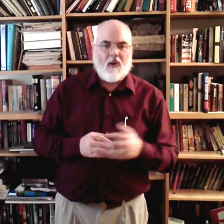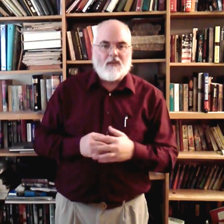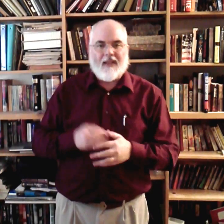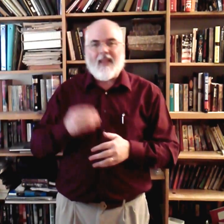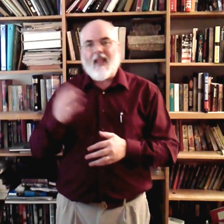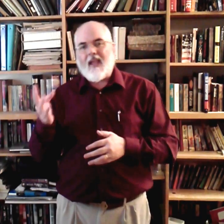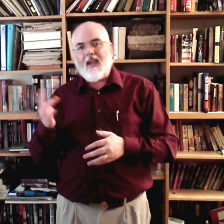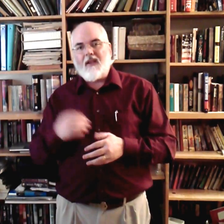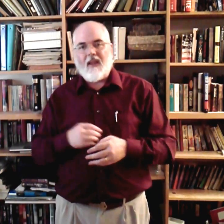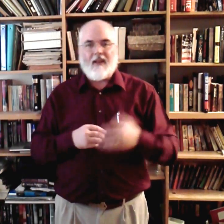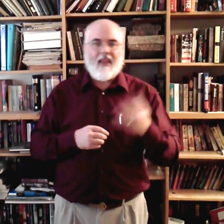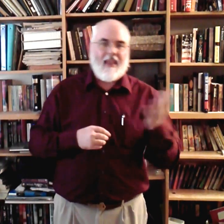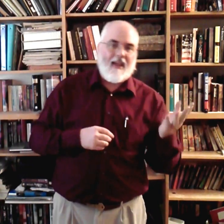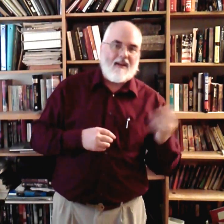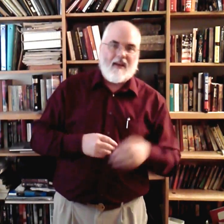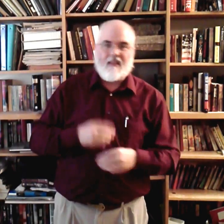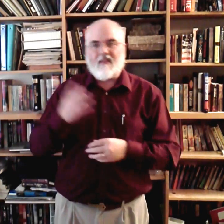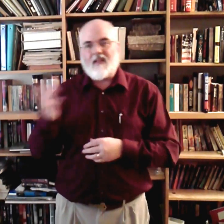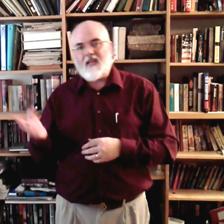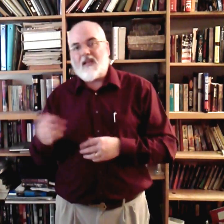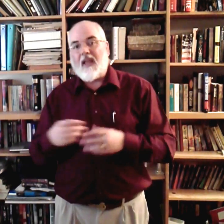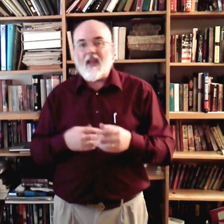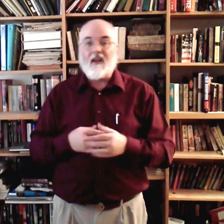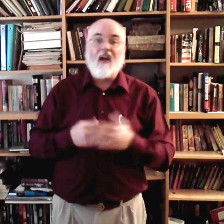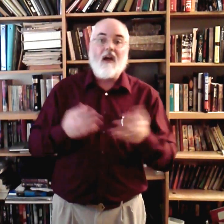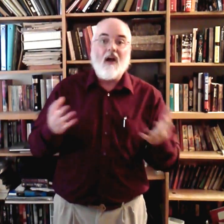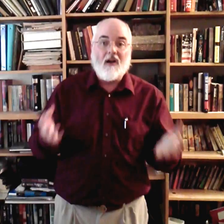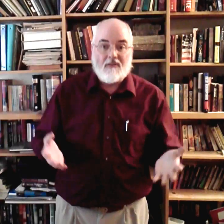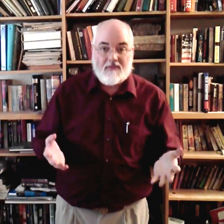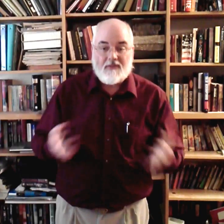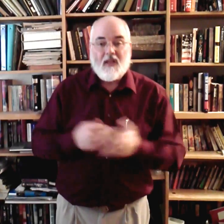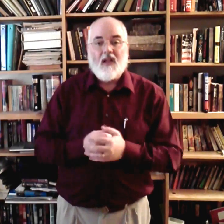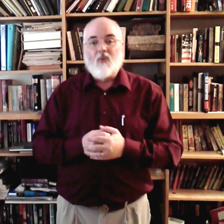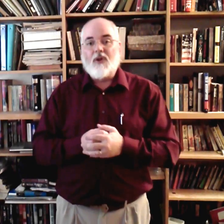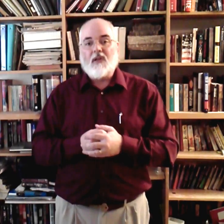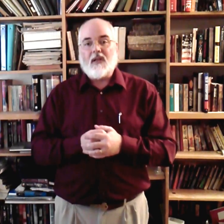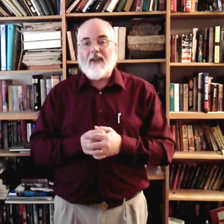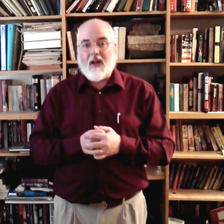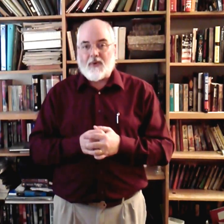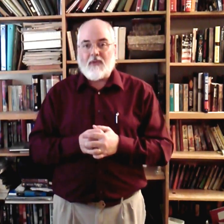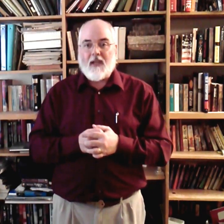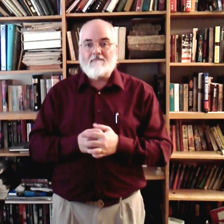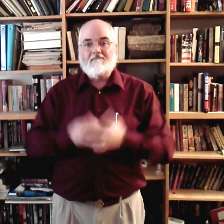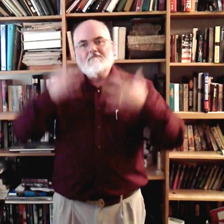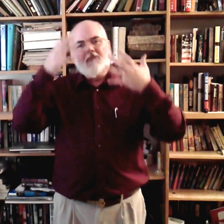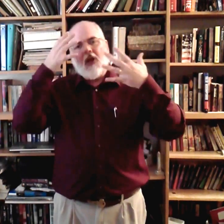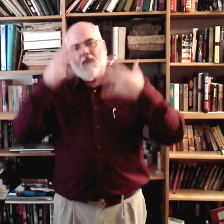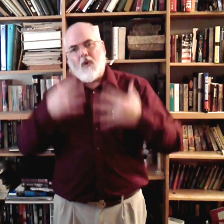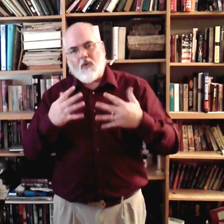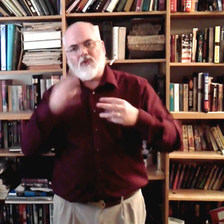like a, and an, and the, and of. We're just going to leave it out. Okay? Of woe. So, this